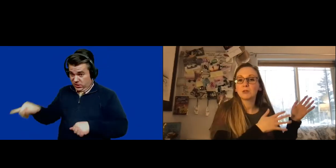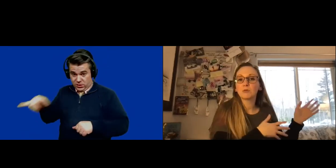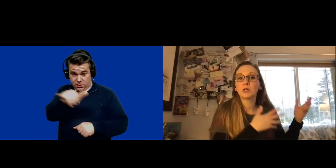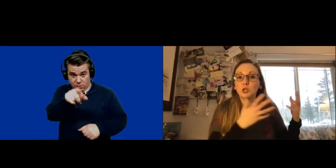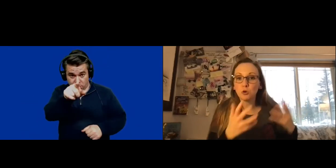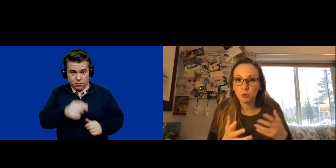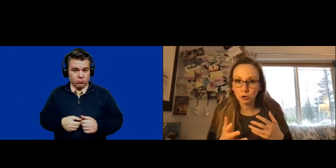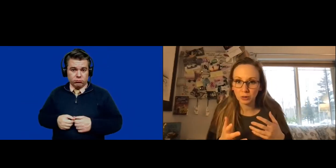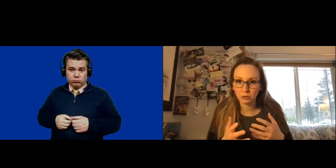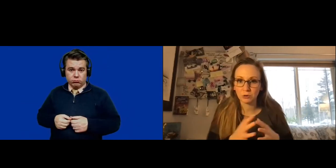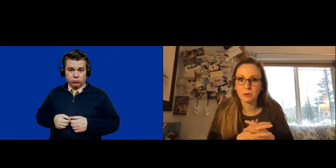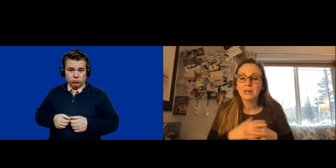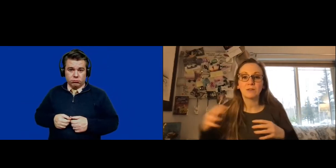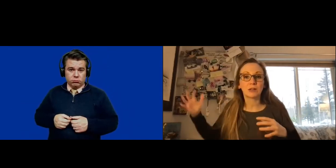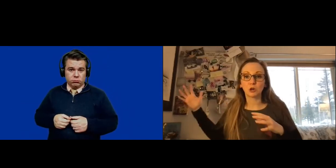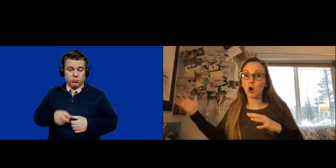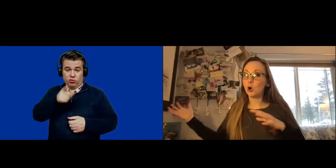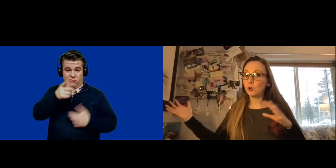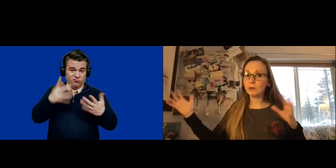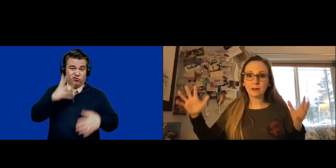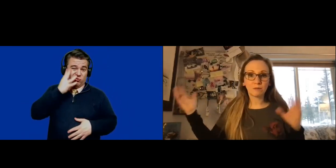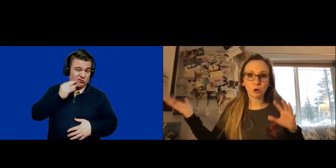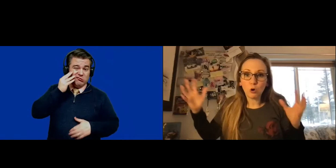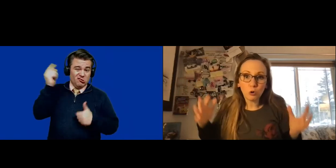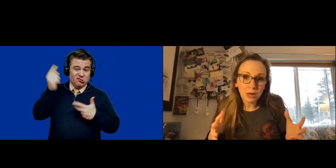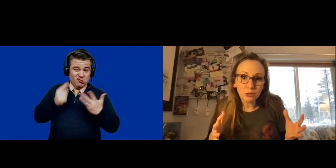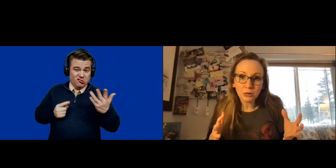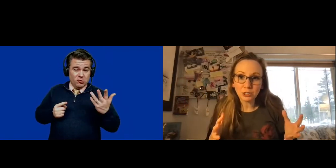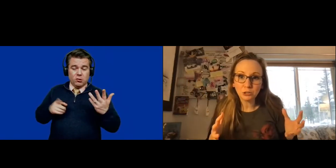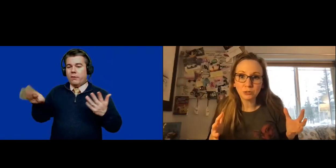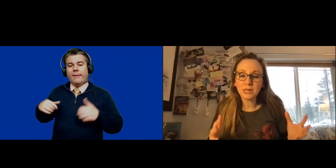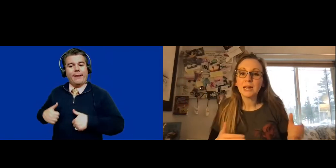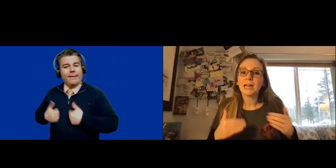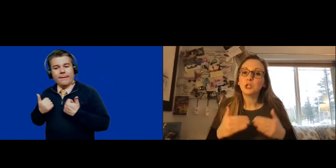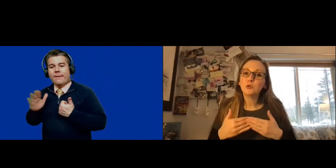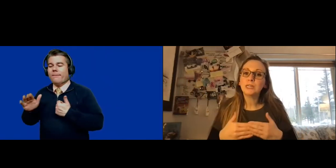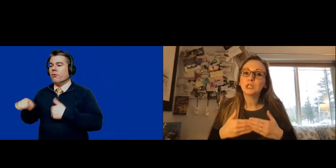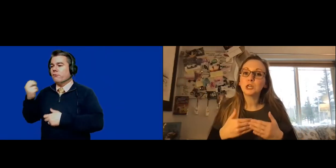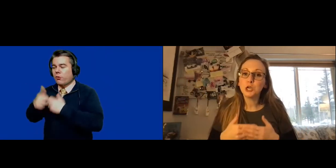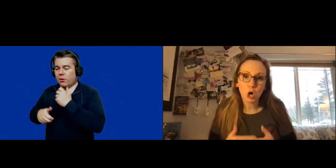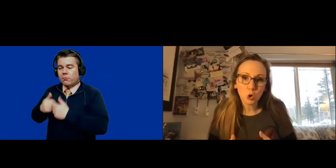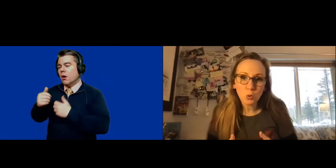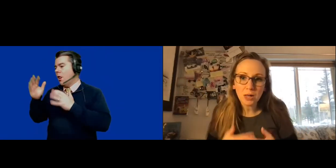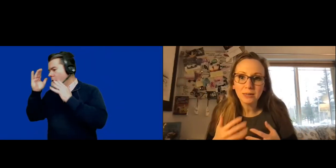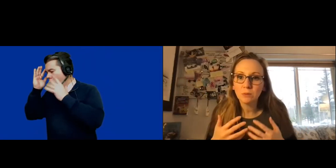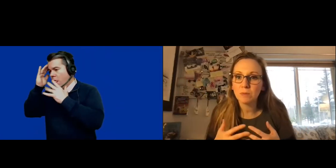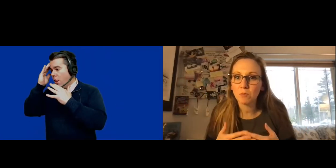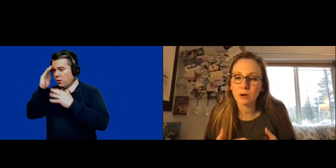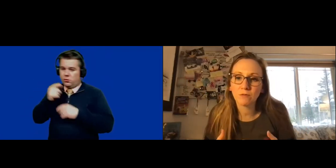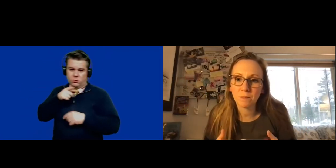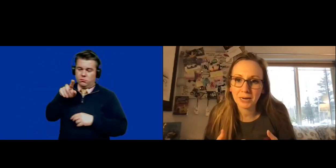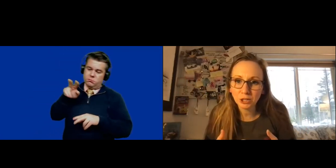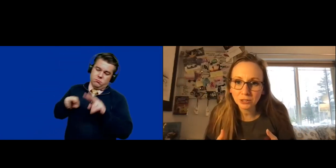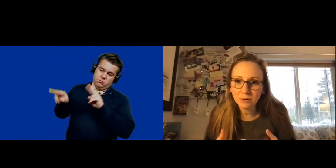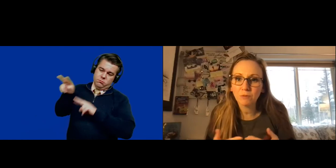been through what you're going through. They've got their whole life, their whole other issues, and you need to know a little bit